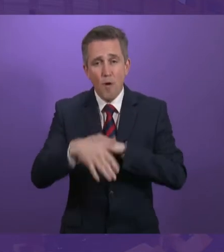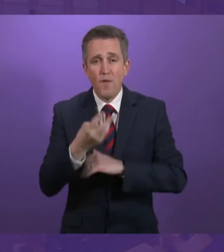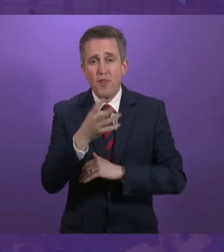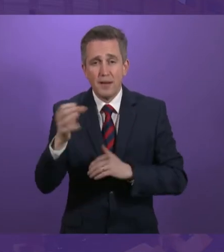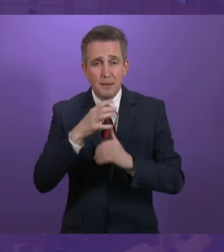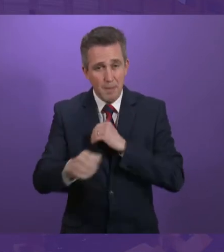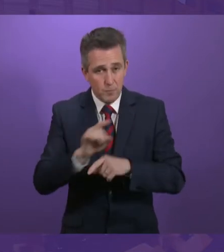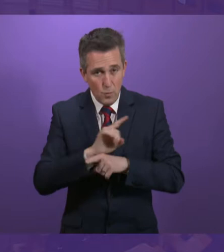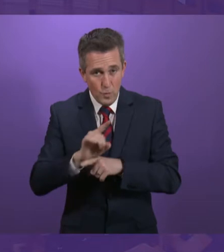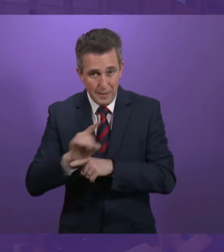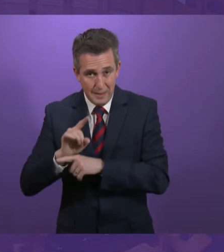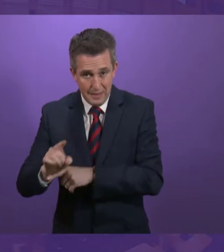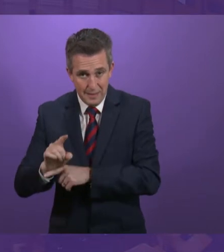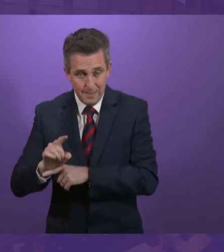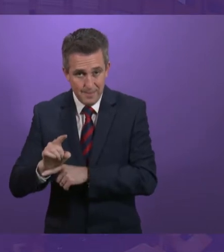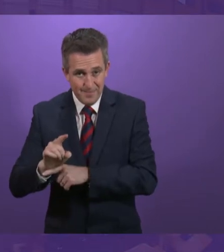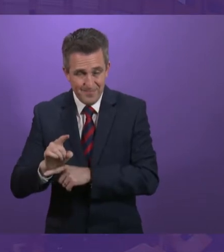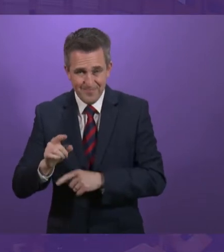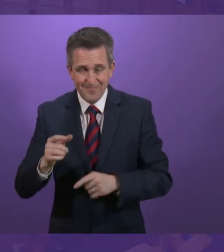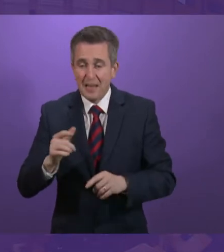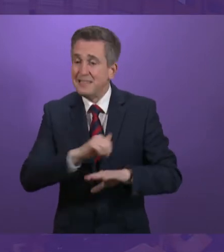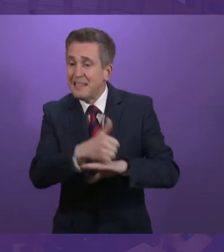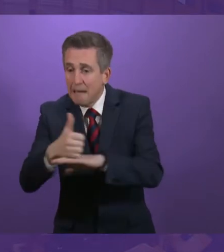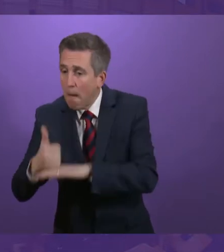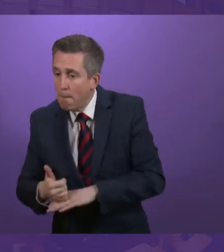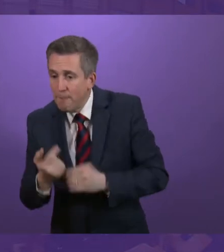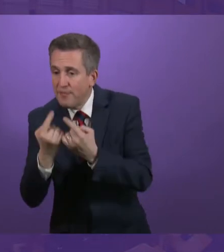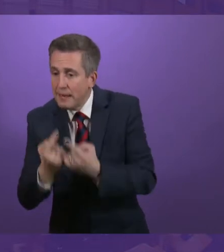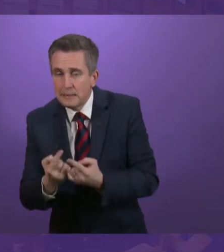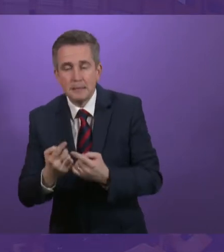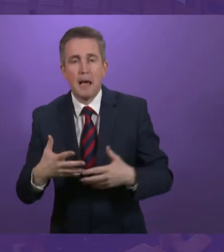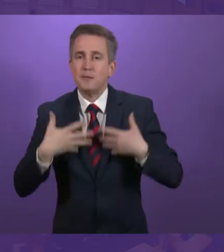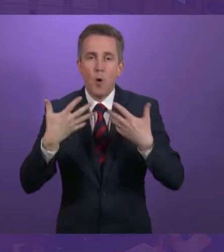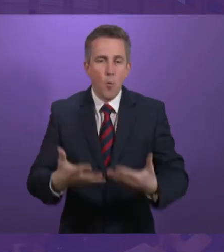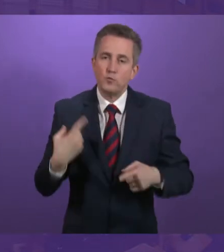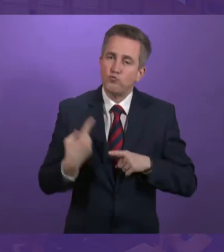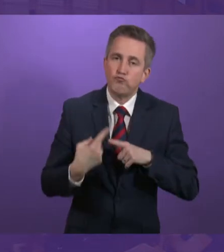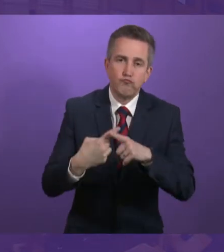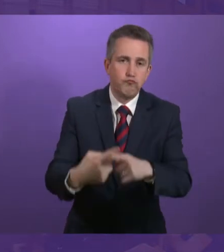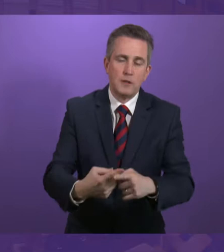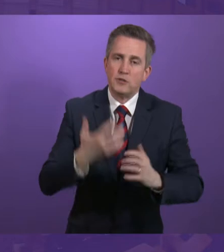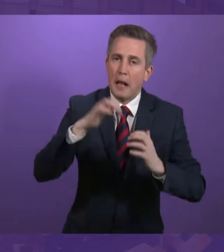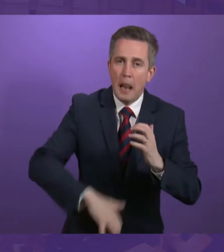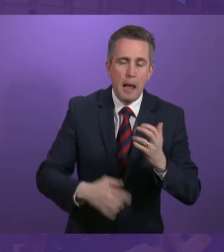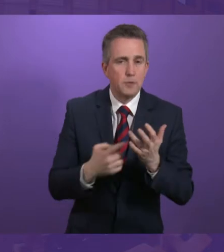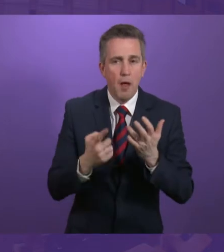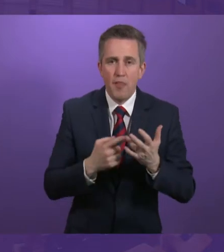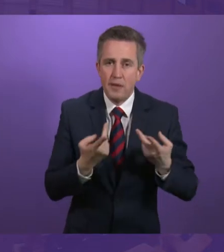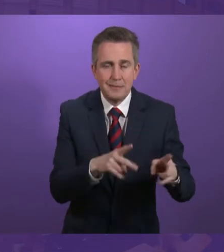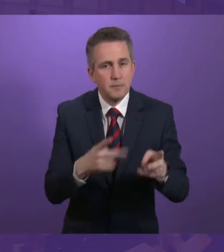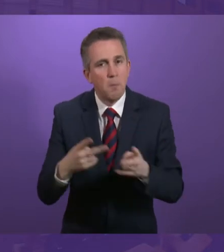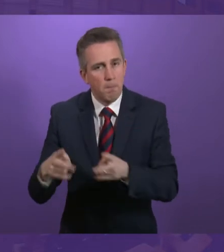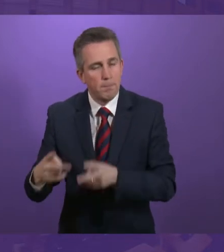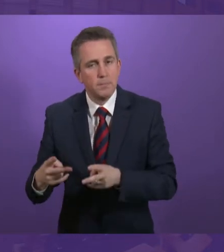benefit. The last thing I want to do is to jeopardise these additional payments by rushing delivery of carers' allowance before the necessary